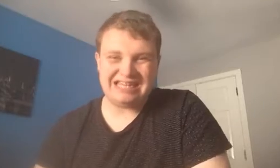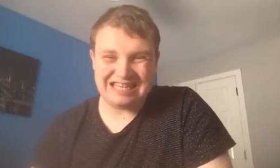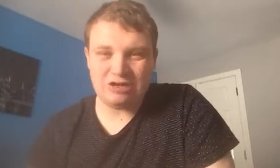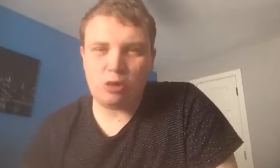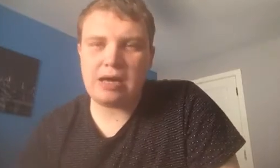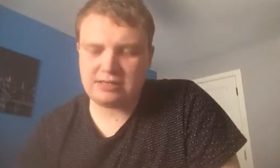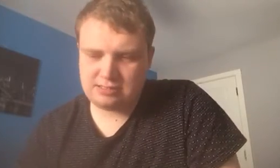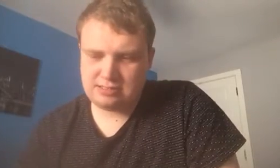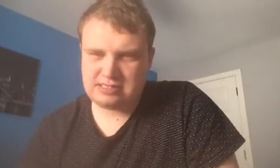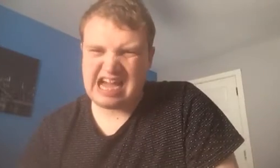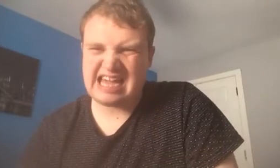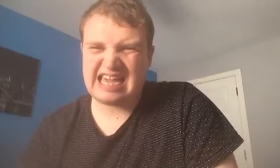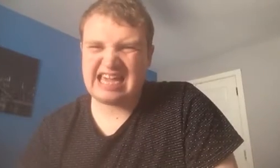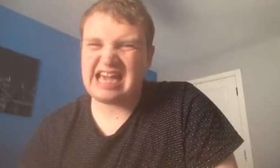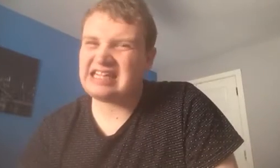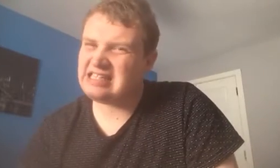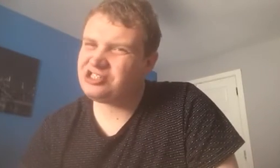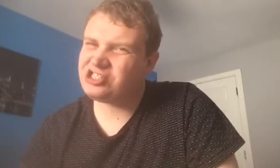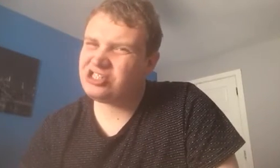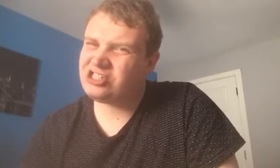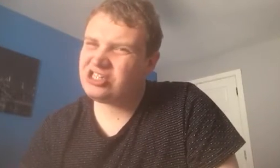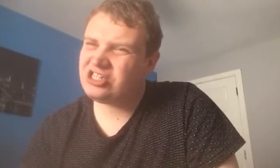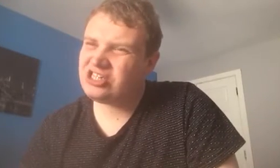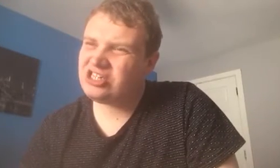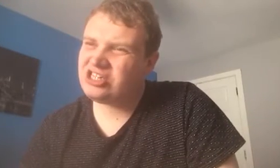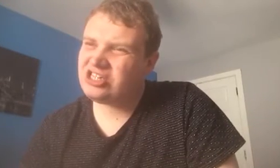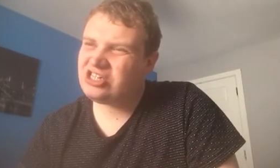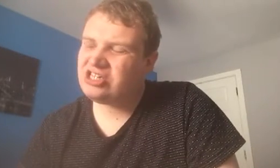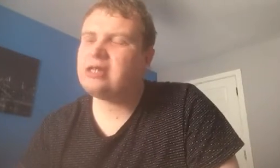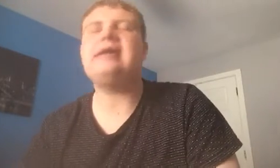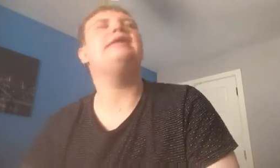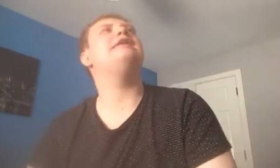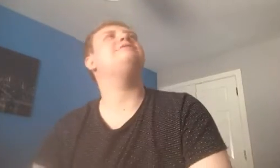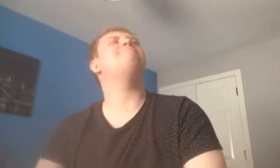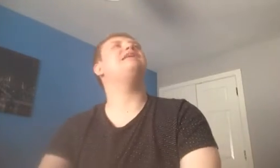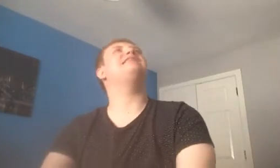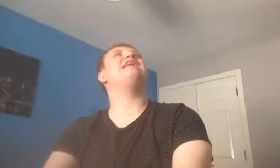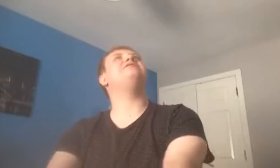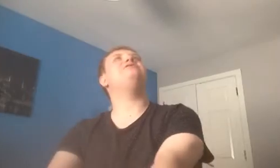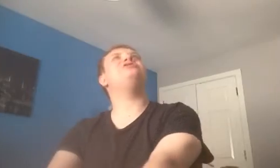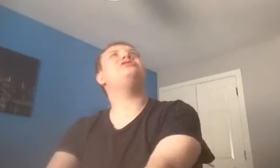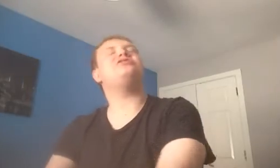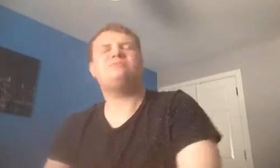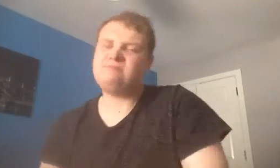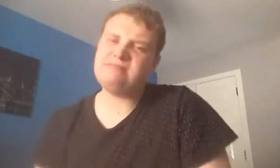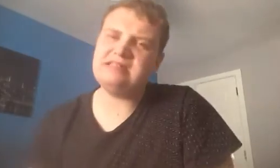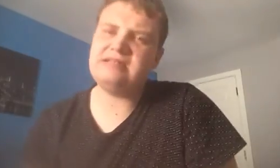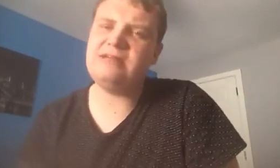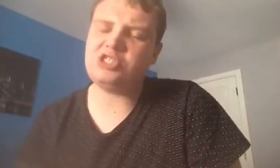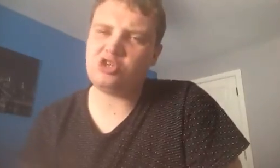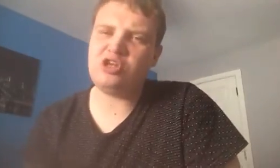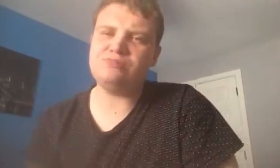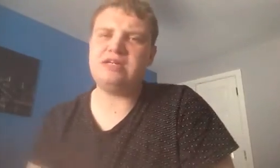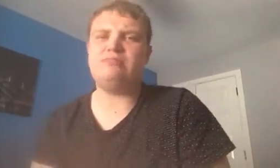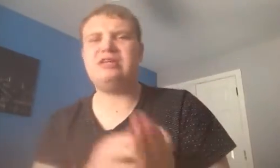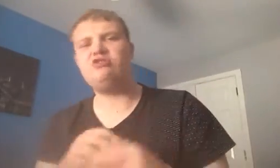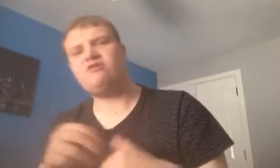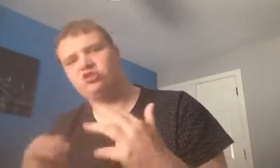Nikola Katic, he's a Croatian player, playing over the